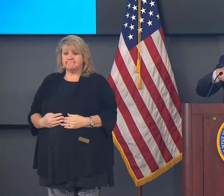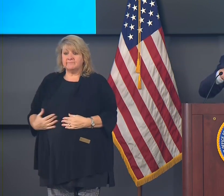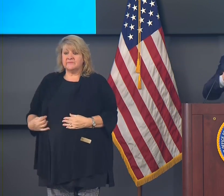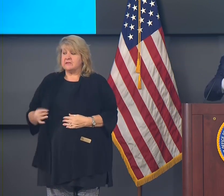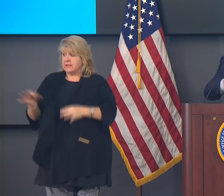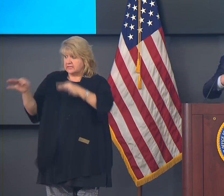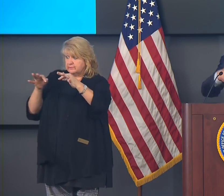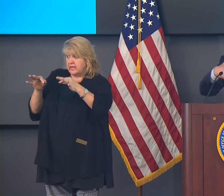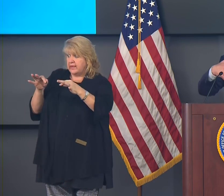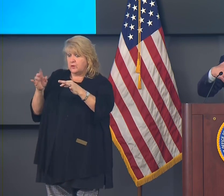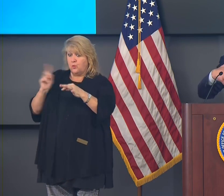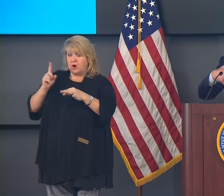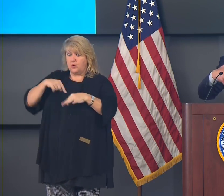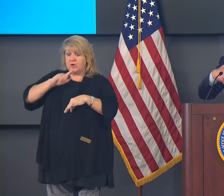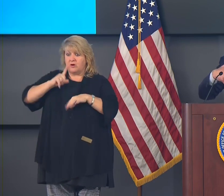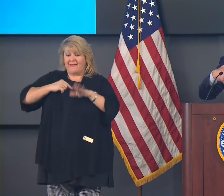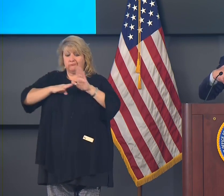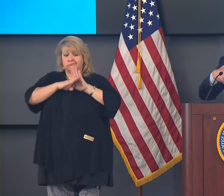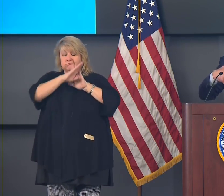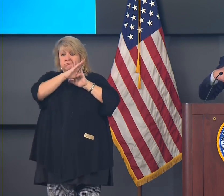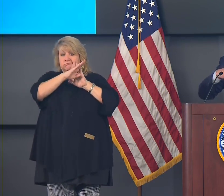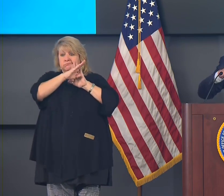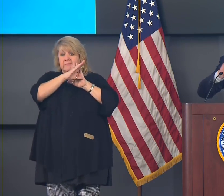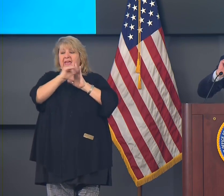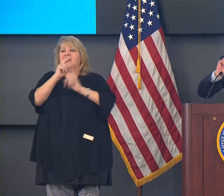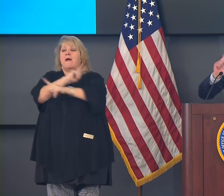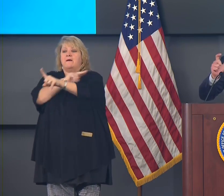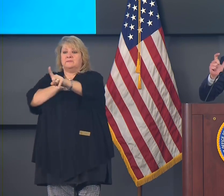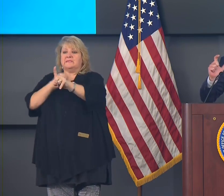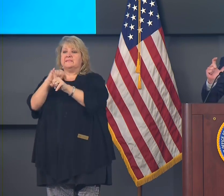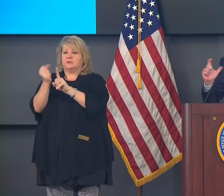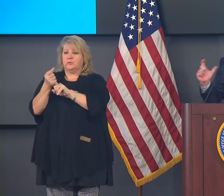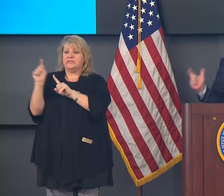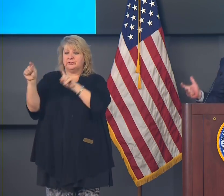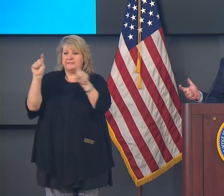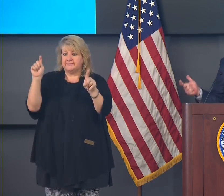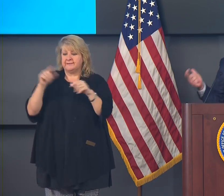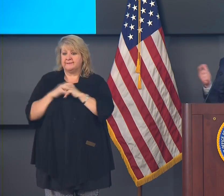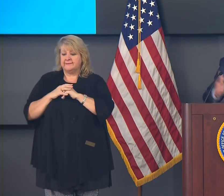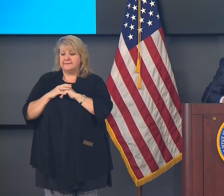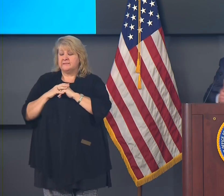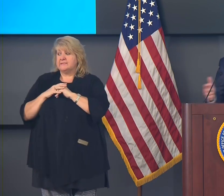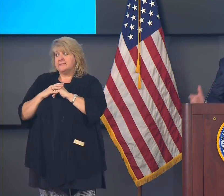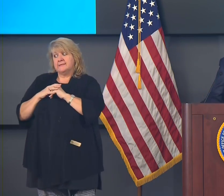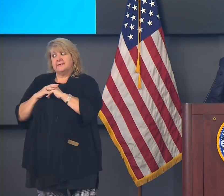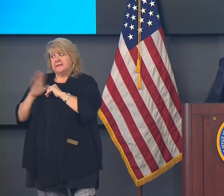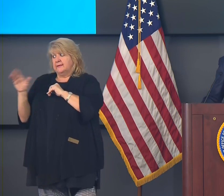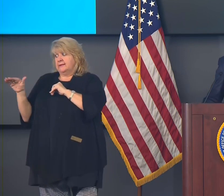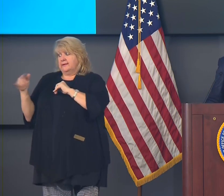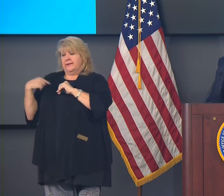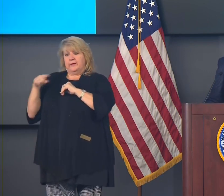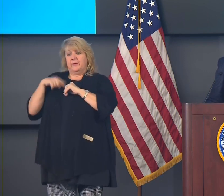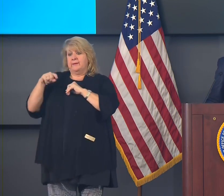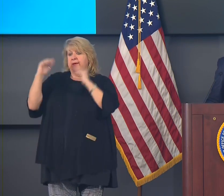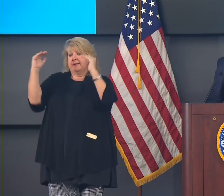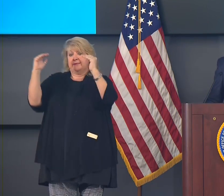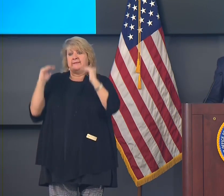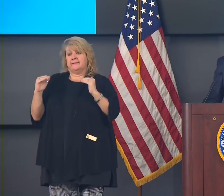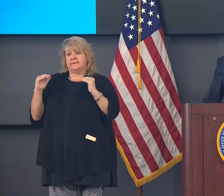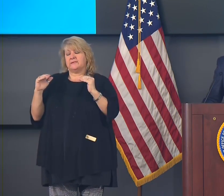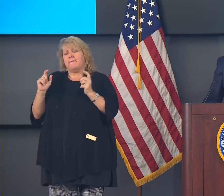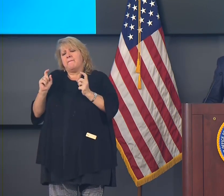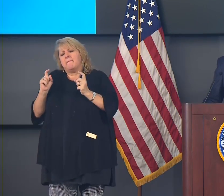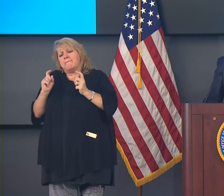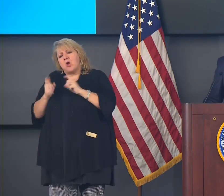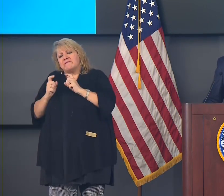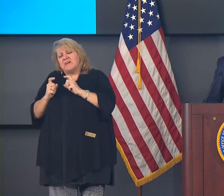especially in light of our hospital capacity, and talked to them about the need to go back to a modified phase two